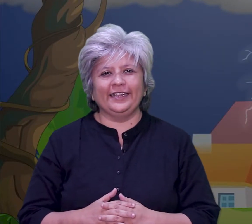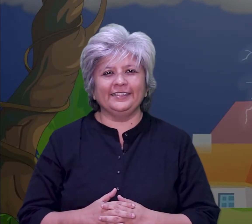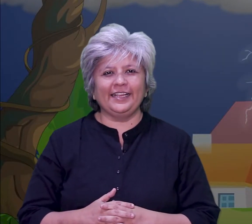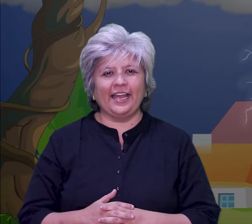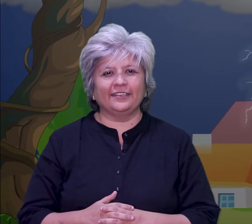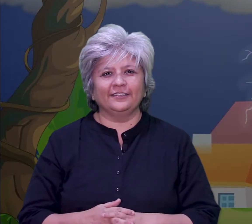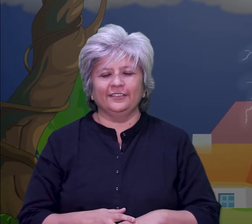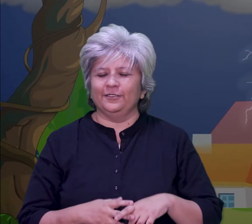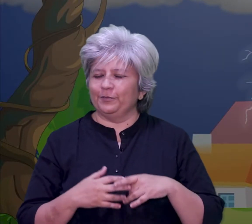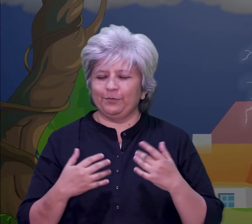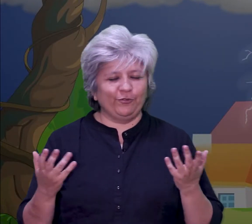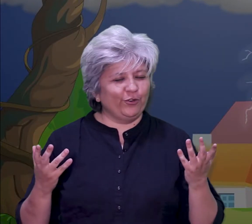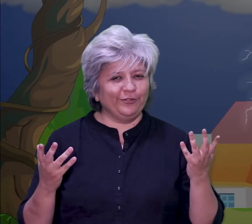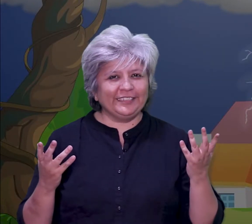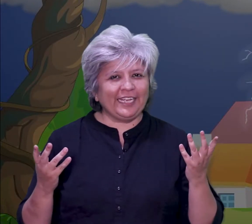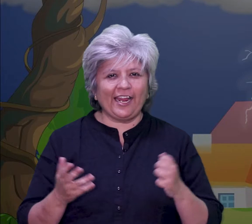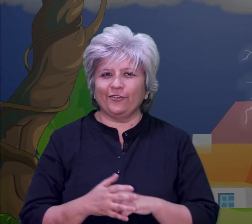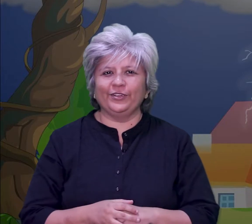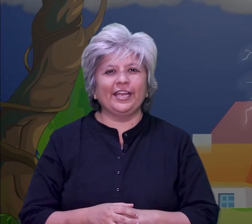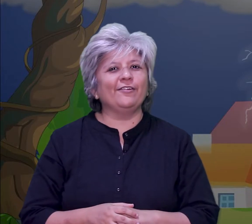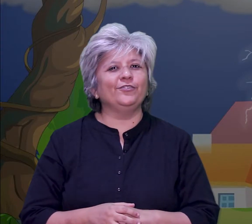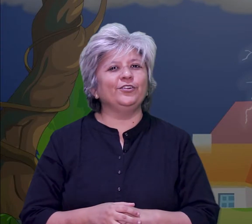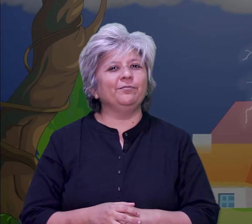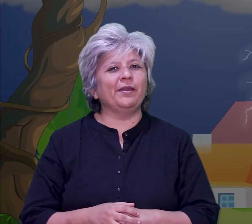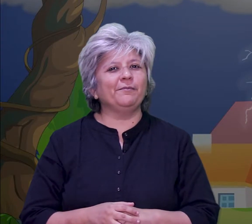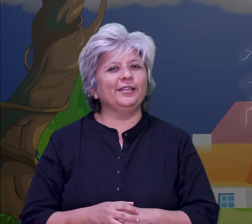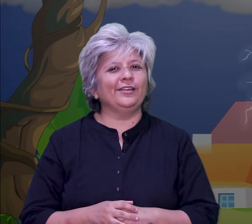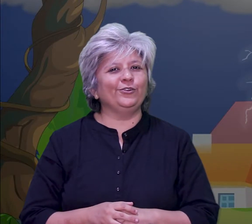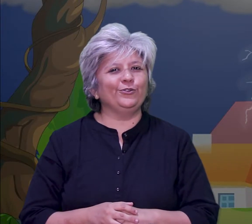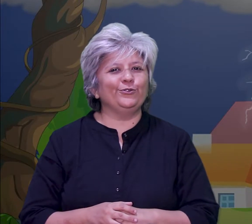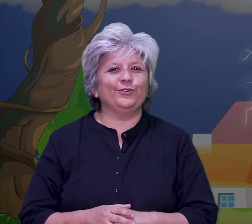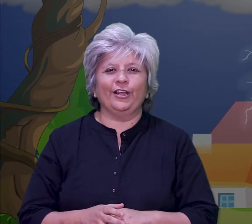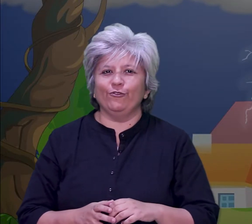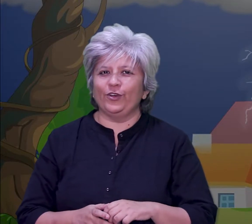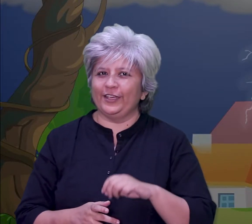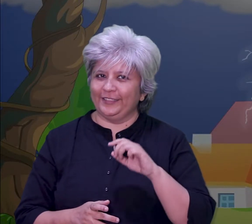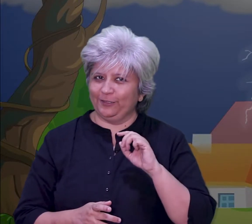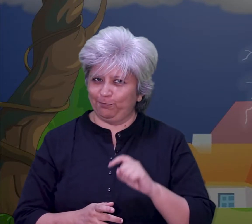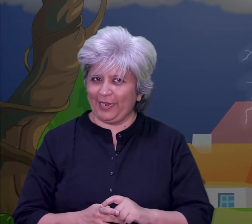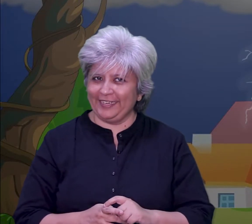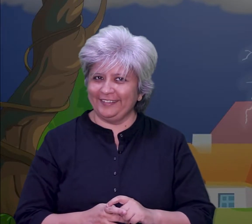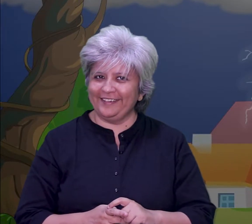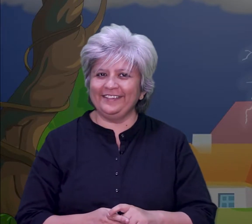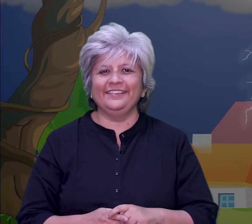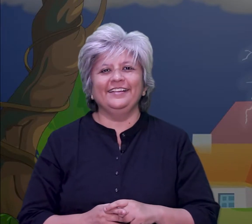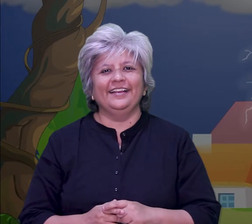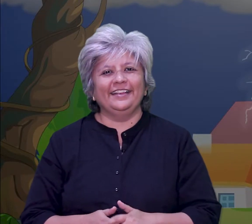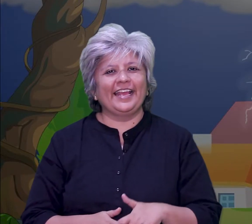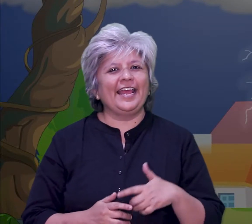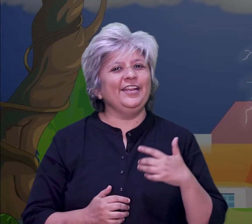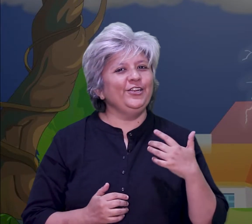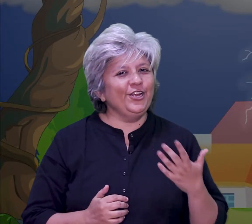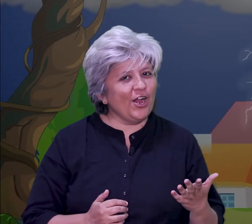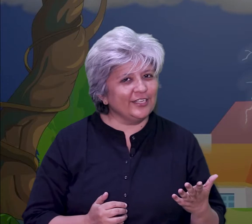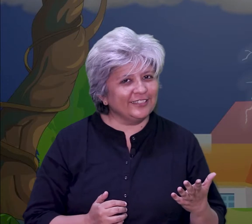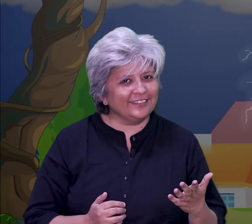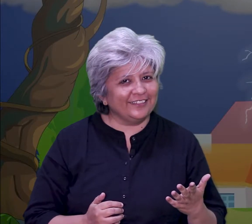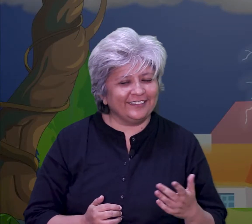let's start. But before we start, we have to remember the rule. First, my turn, then your turn.